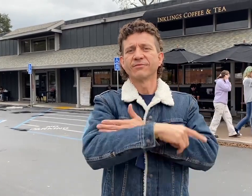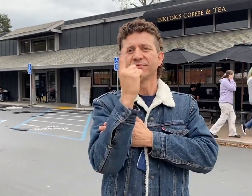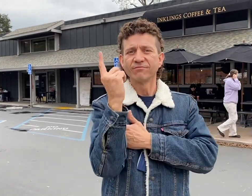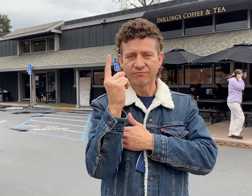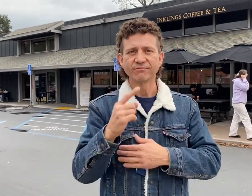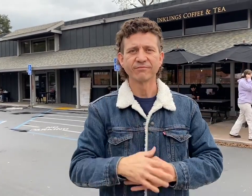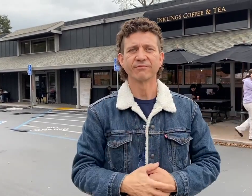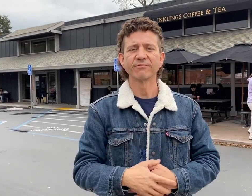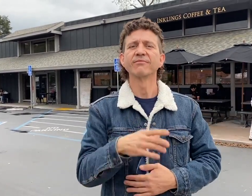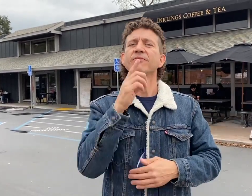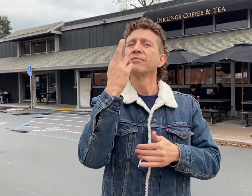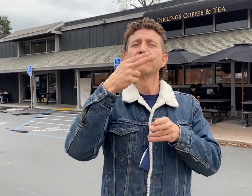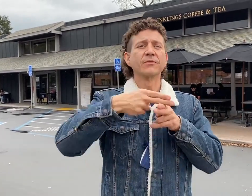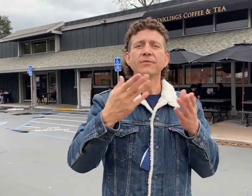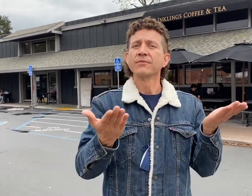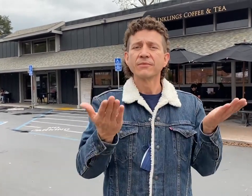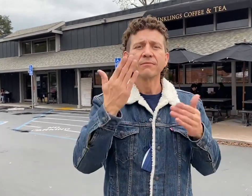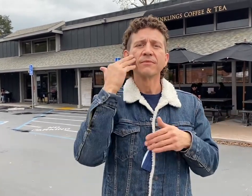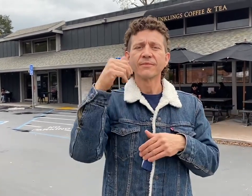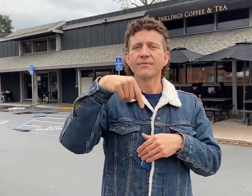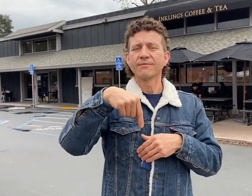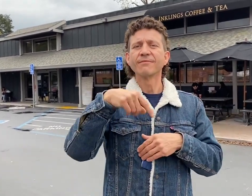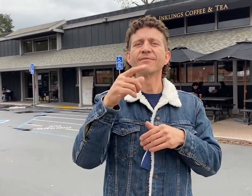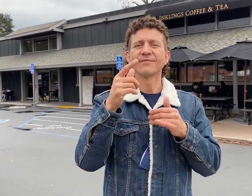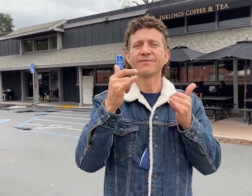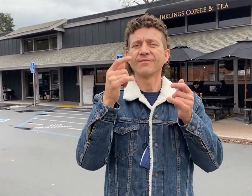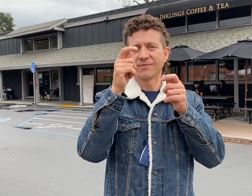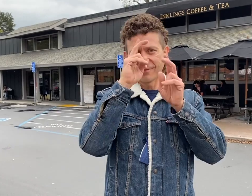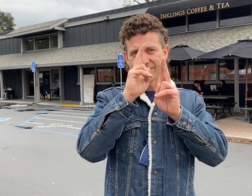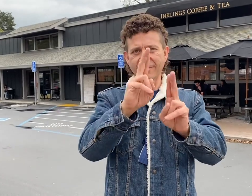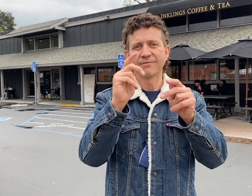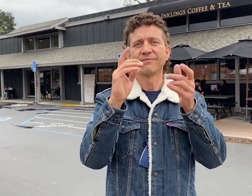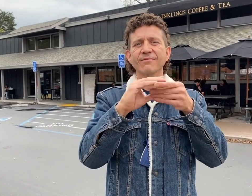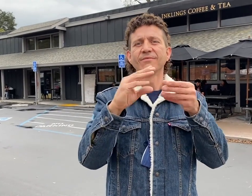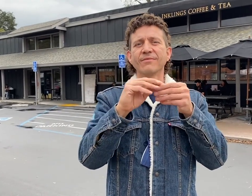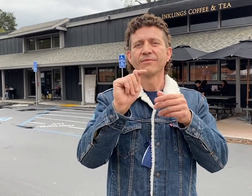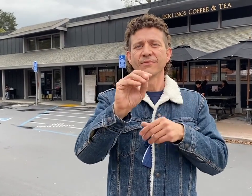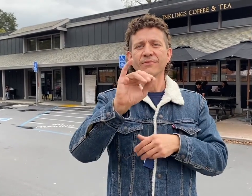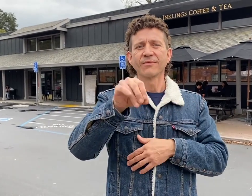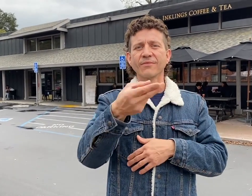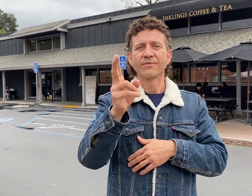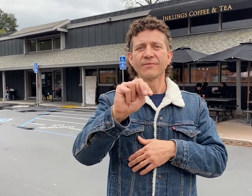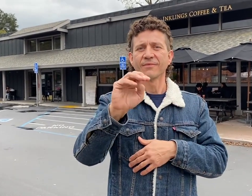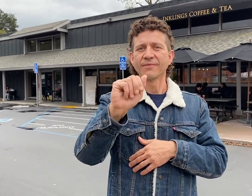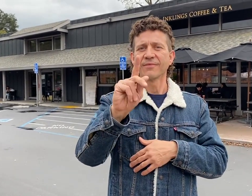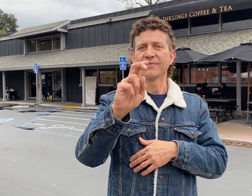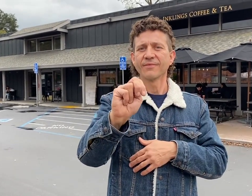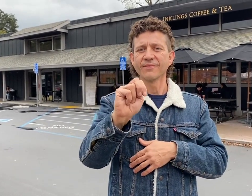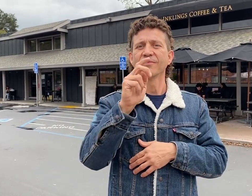The reason why I'm mentioning this location is to help honor part of John Madden's story since coming here in 1967.